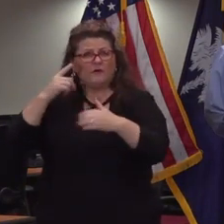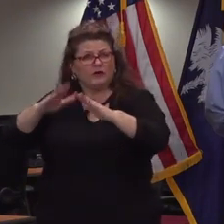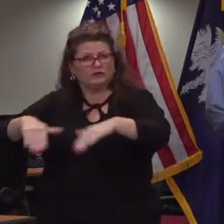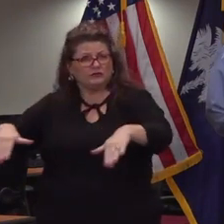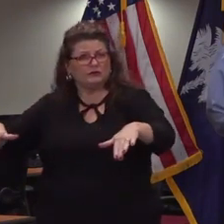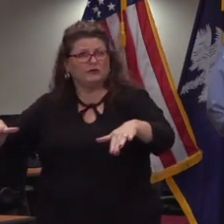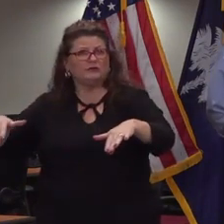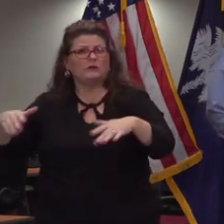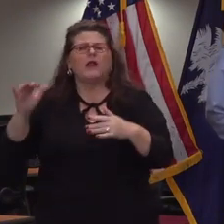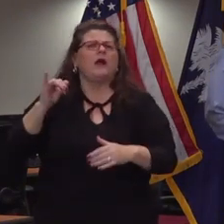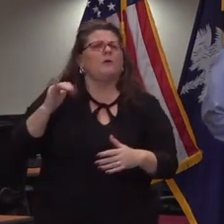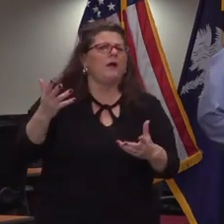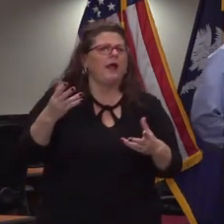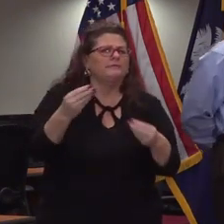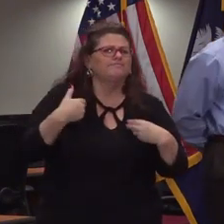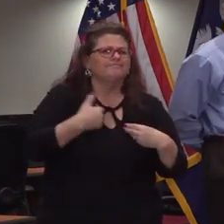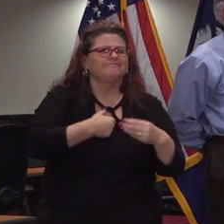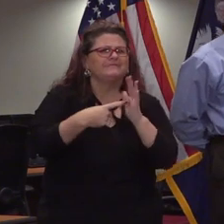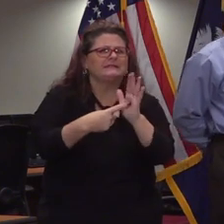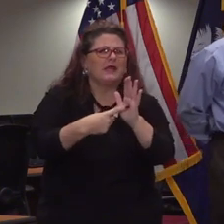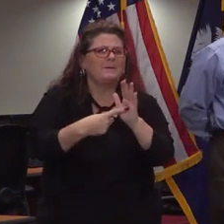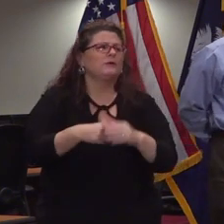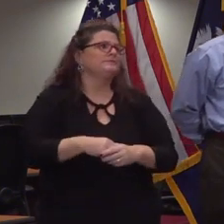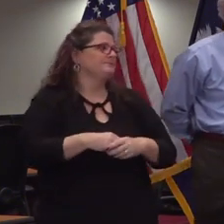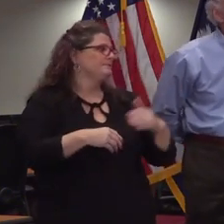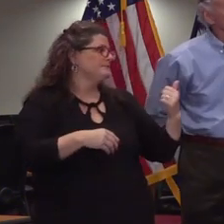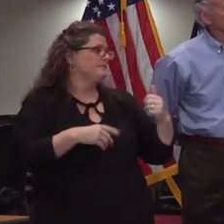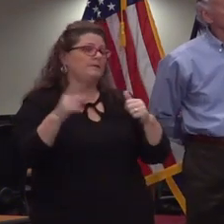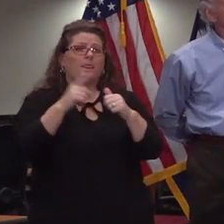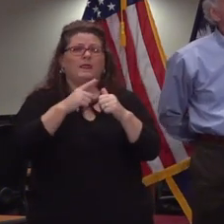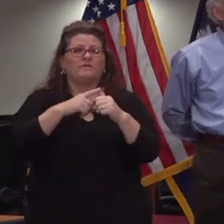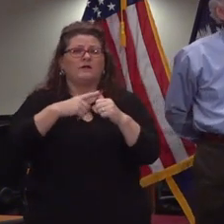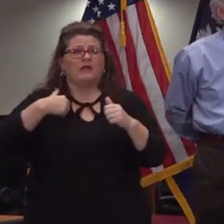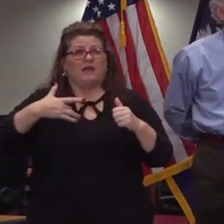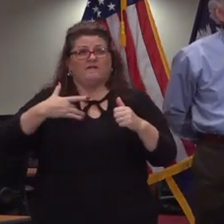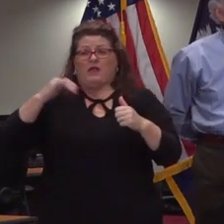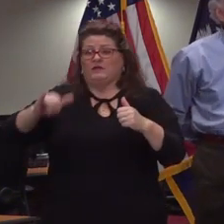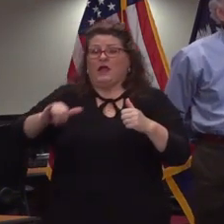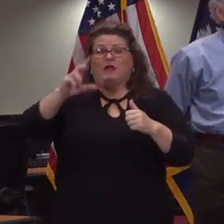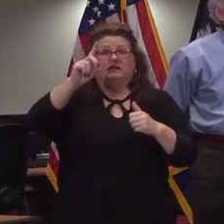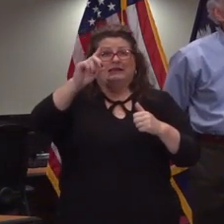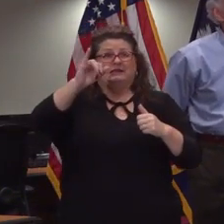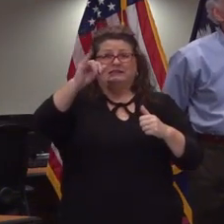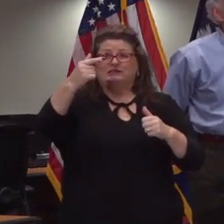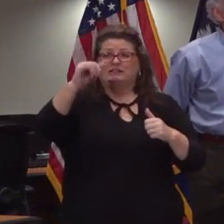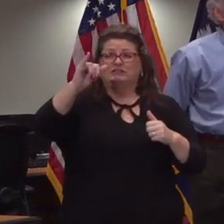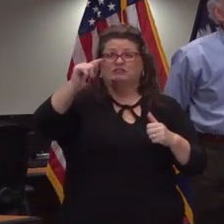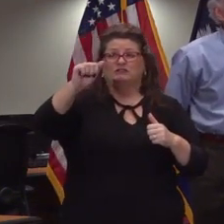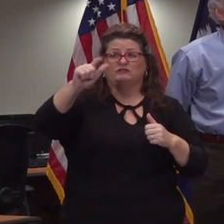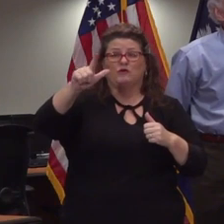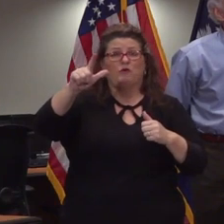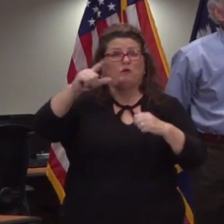you um delve deeper into what those challenges may be well first of all i think the digital divide in south carolina has become